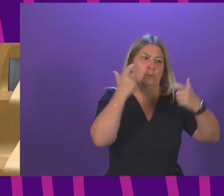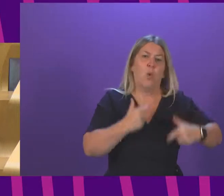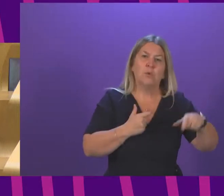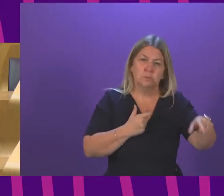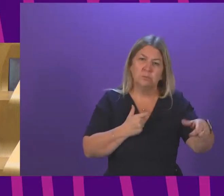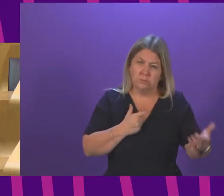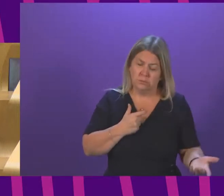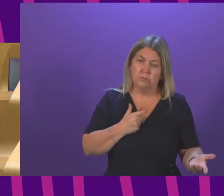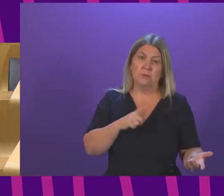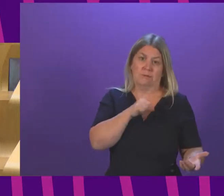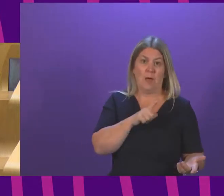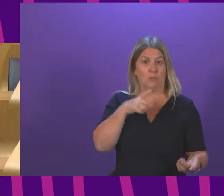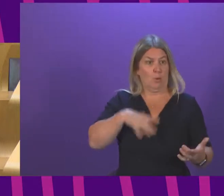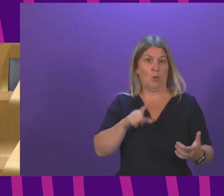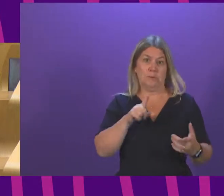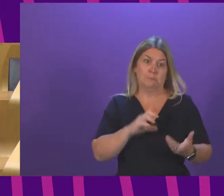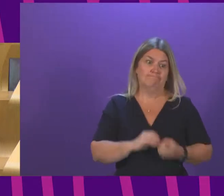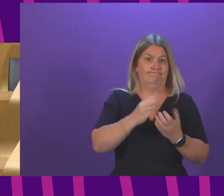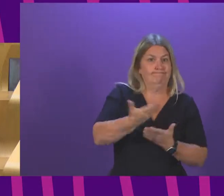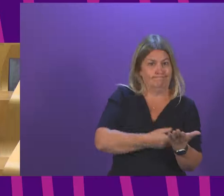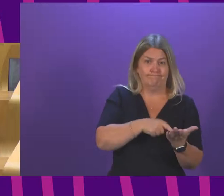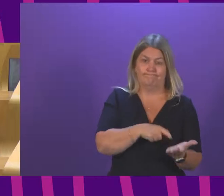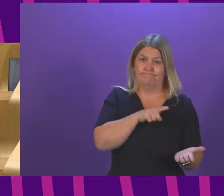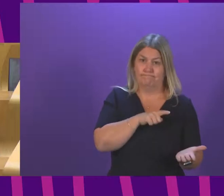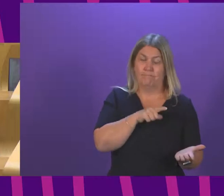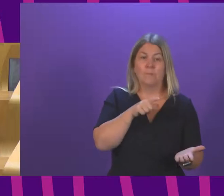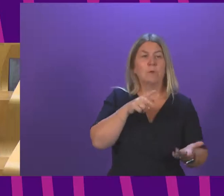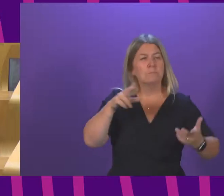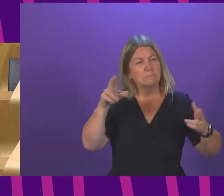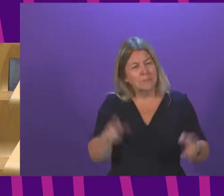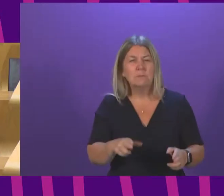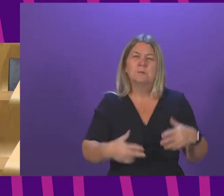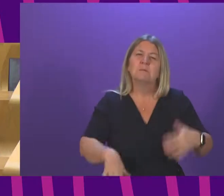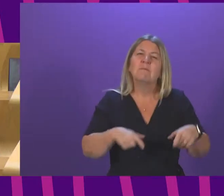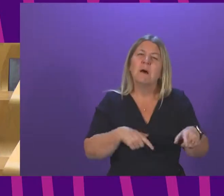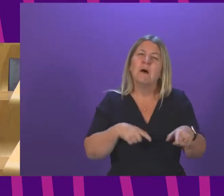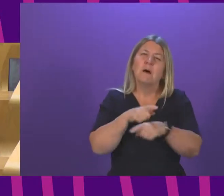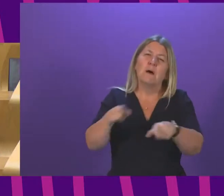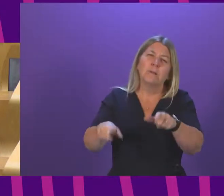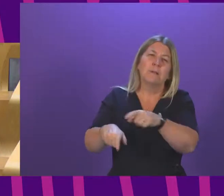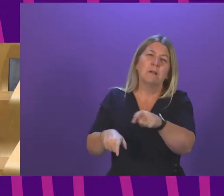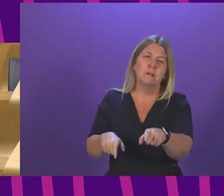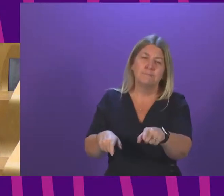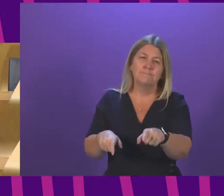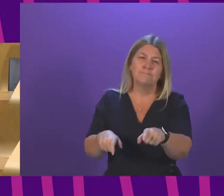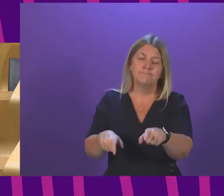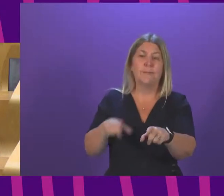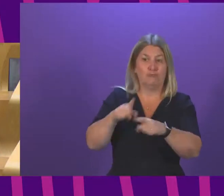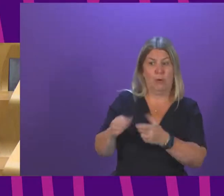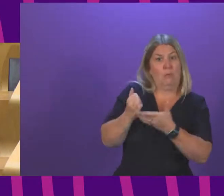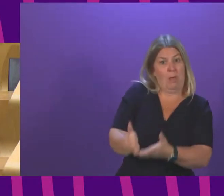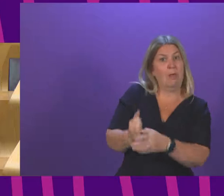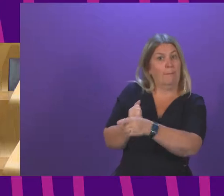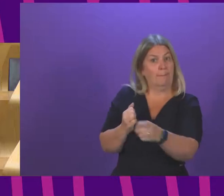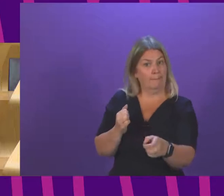established the redress system, because we want to try to minimise the suffering of individuals in trying to help them to